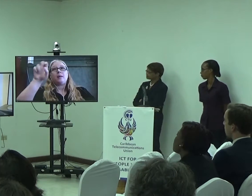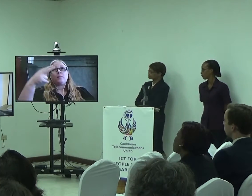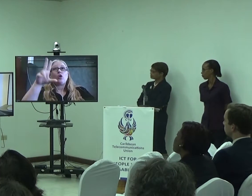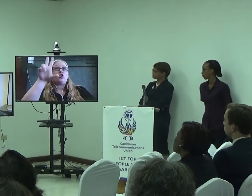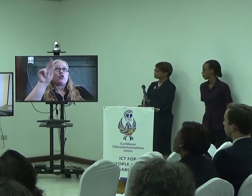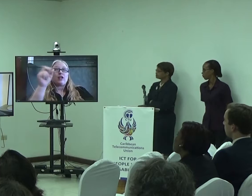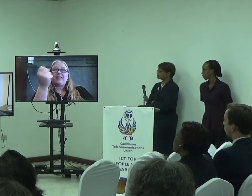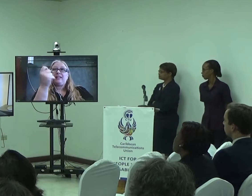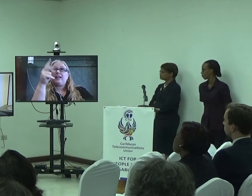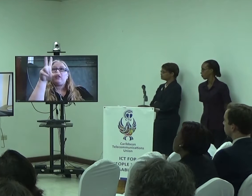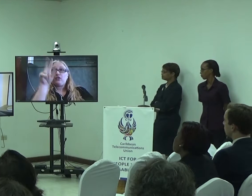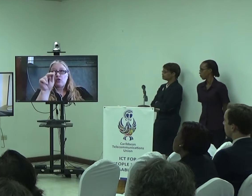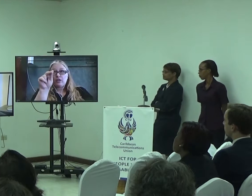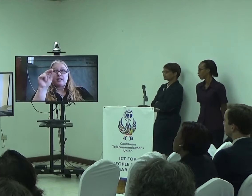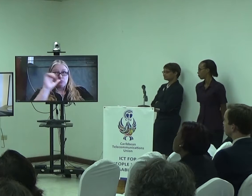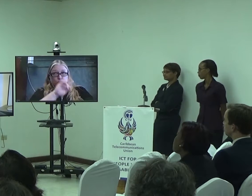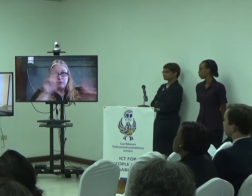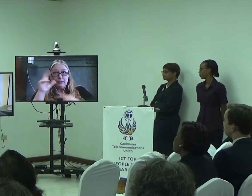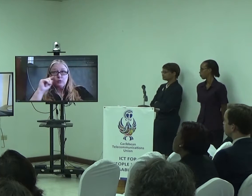of March. That's tomorrow.